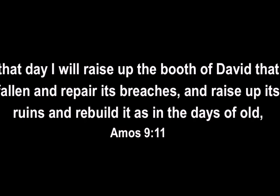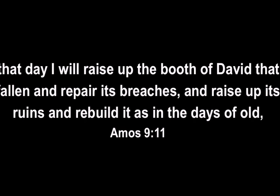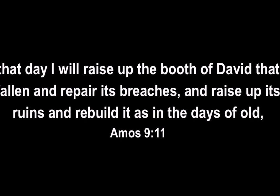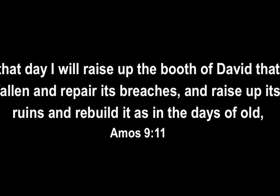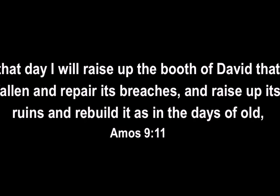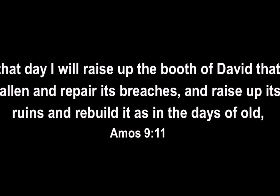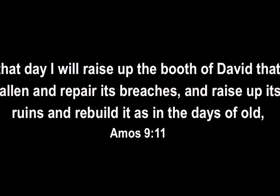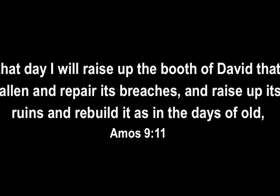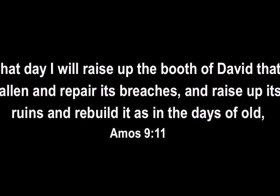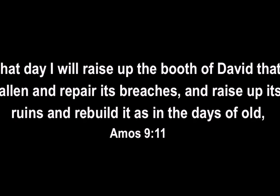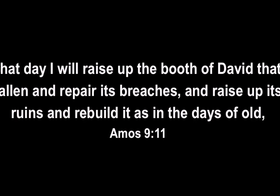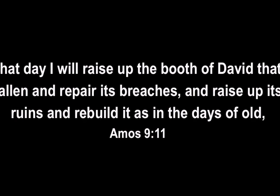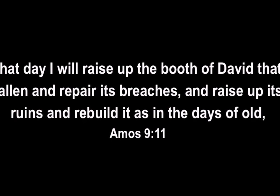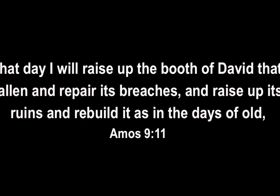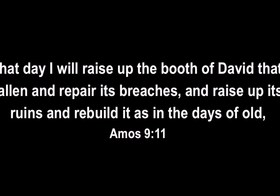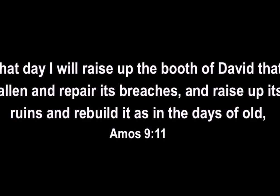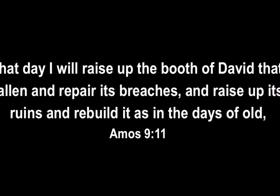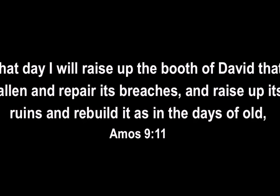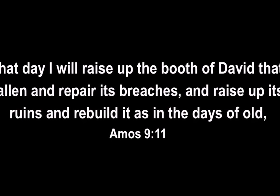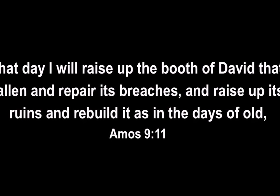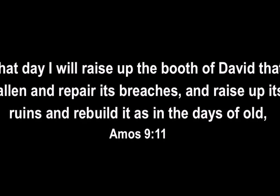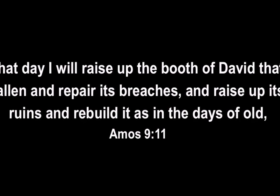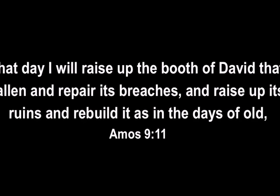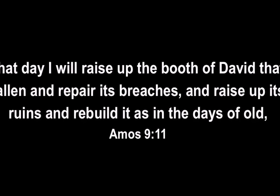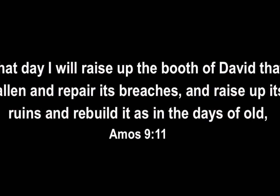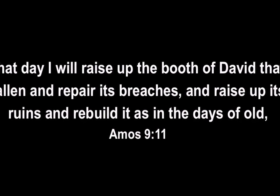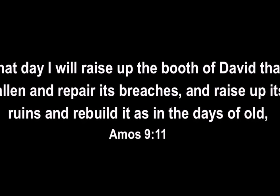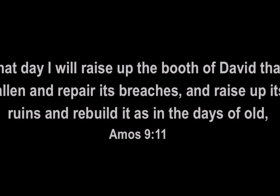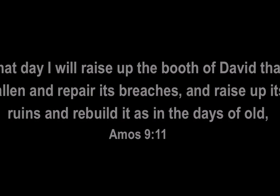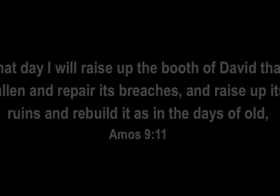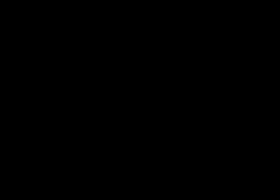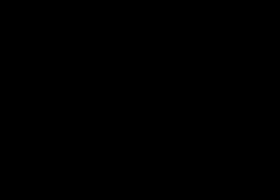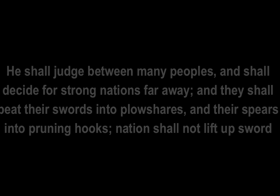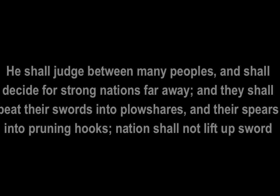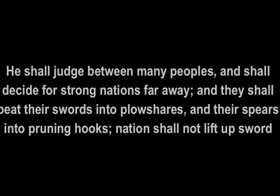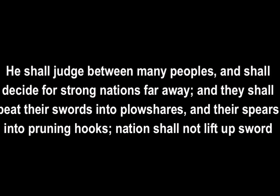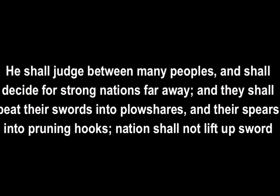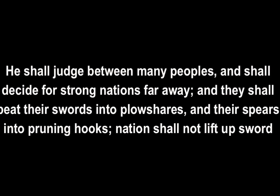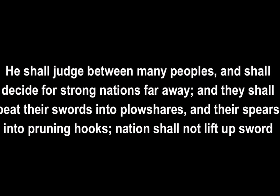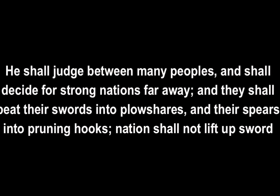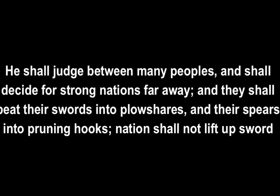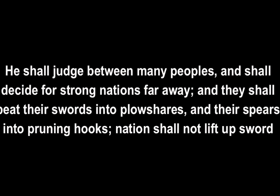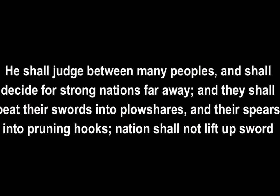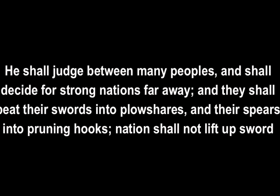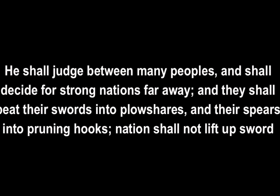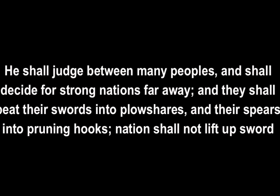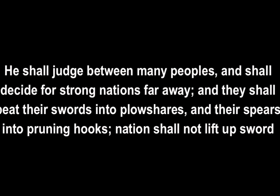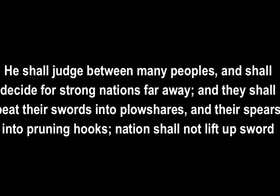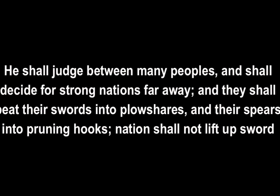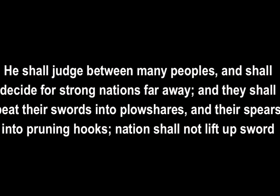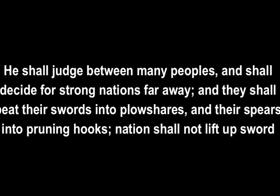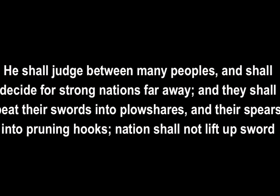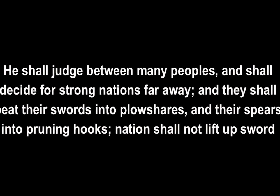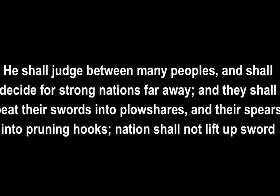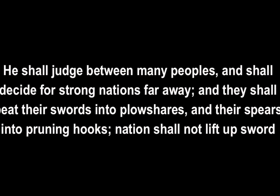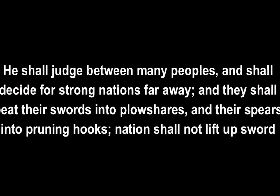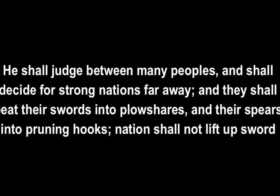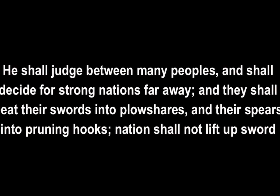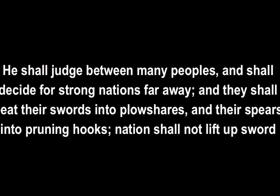and repair its breaches and raise up his ruins and rebuild it as in the days of old he shall judge between many peoples and